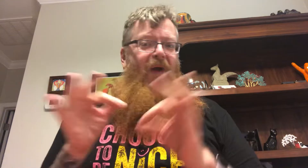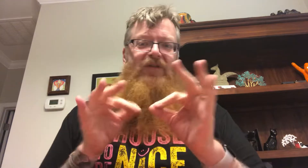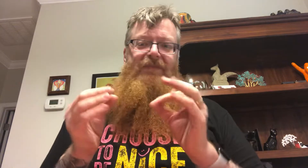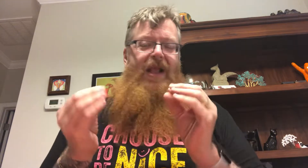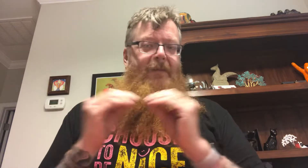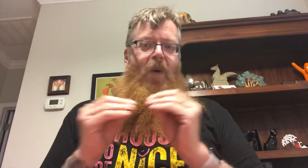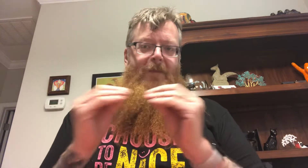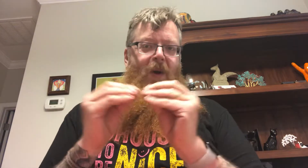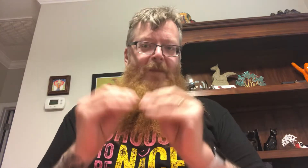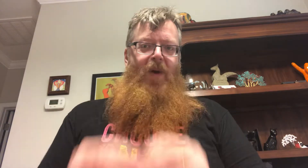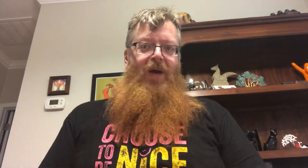go to the next one.